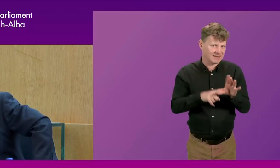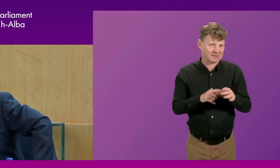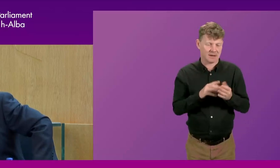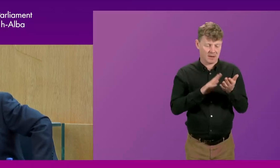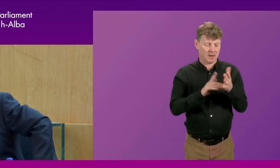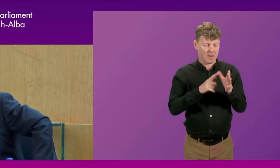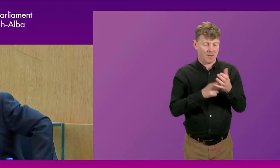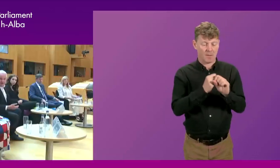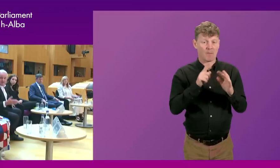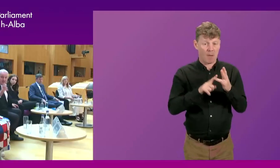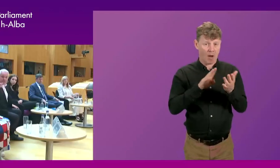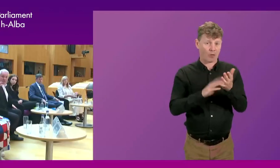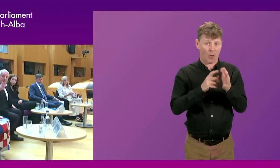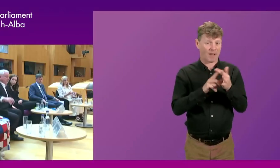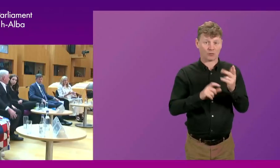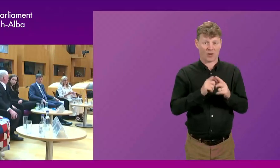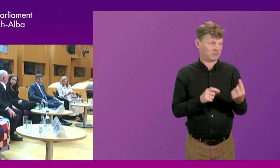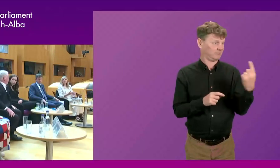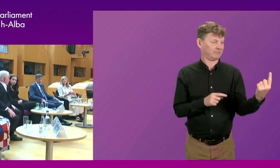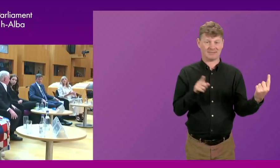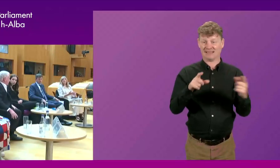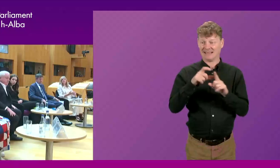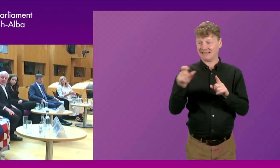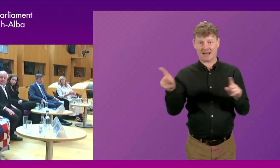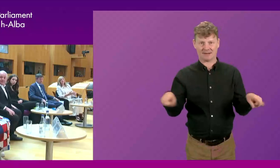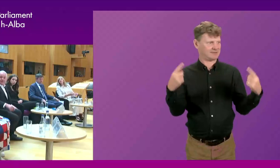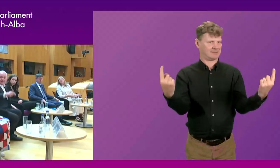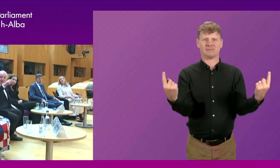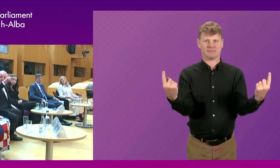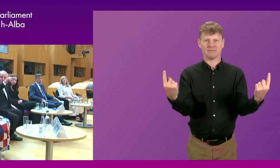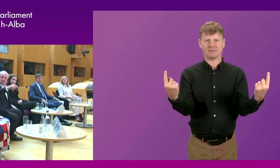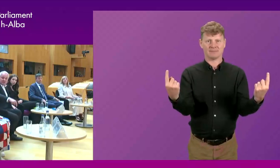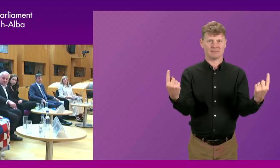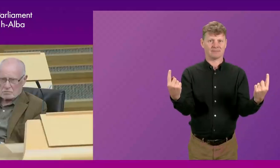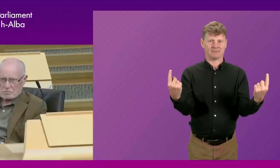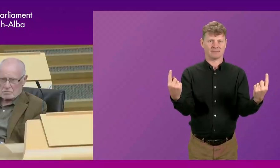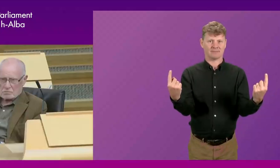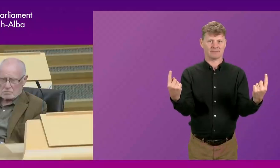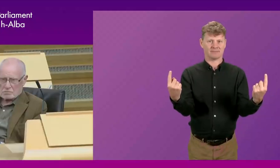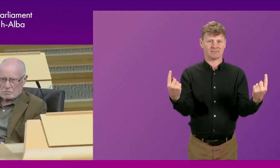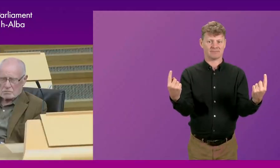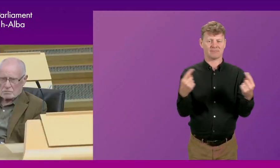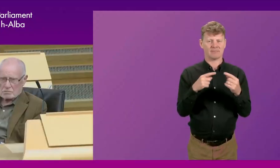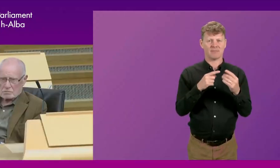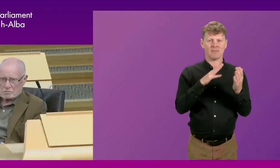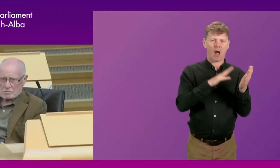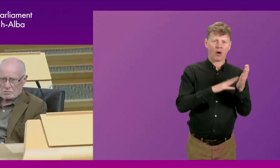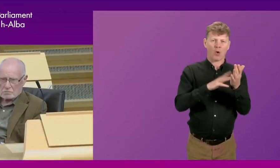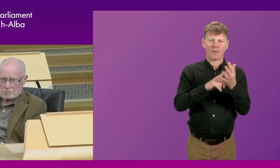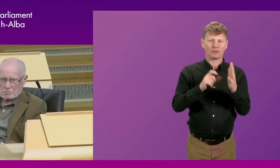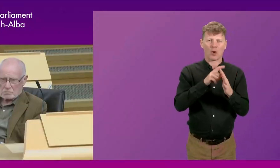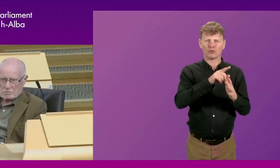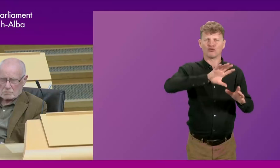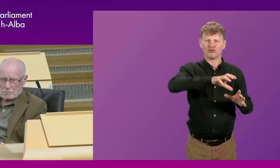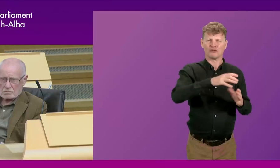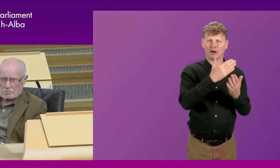Margot MacDonald is the only exception to that. Dennis was the only person ever to be elected as an independent in an individual constituency. Margot was the only person on a